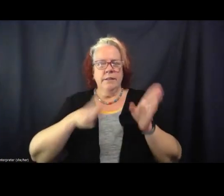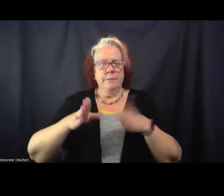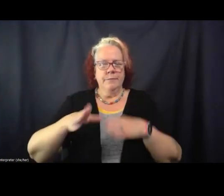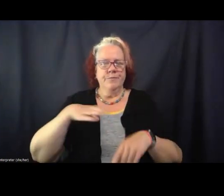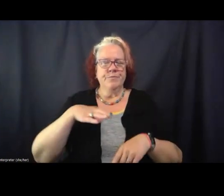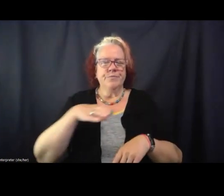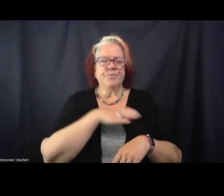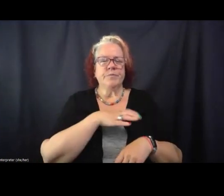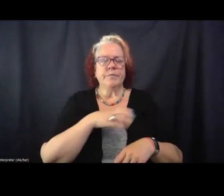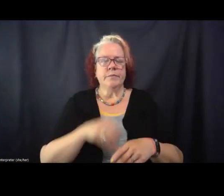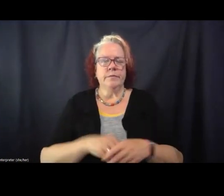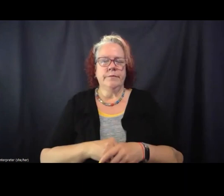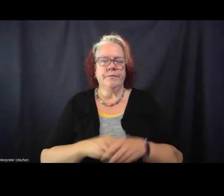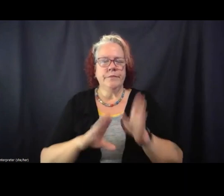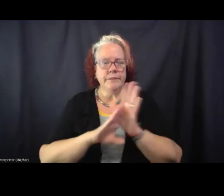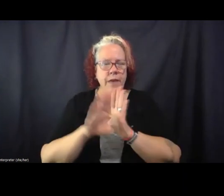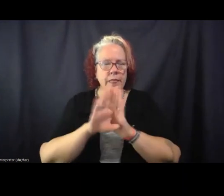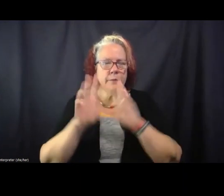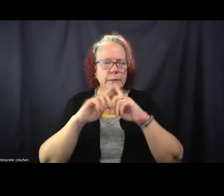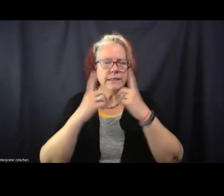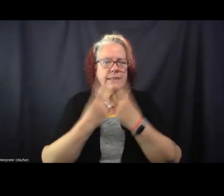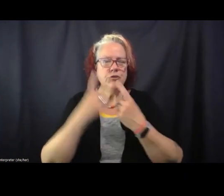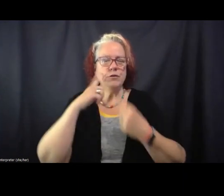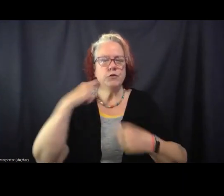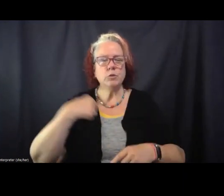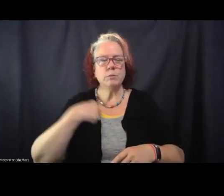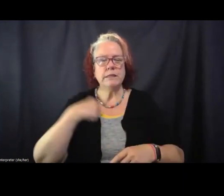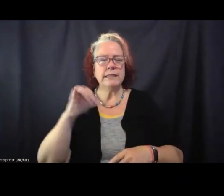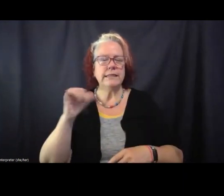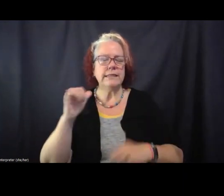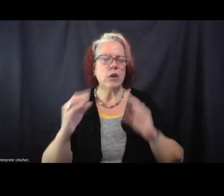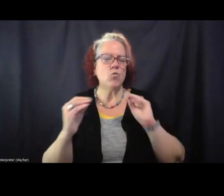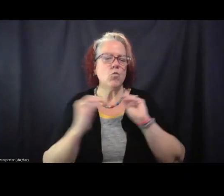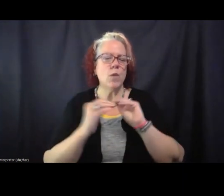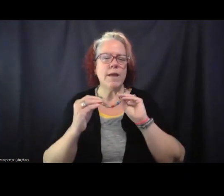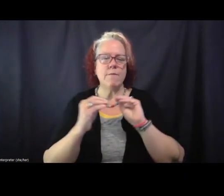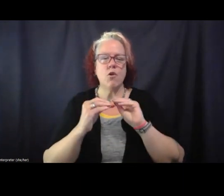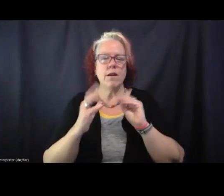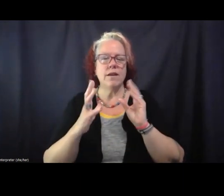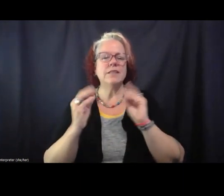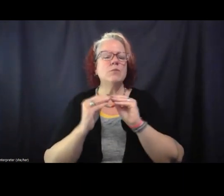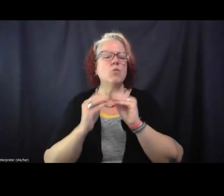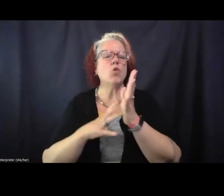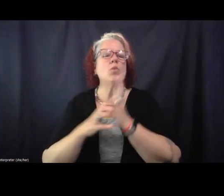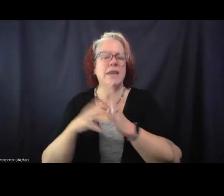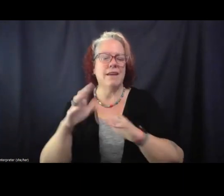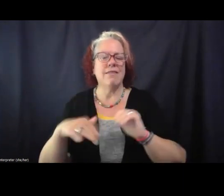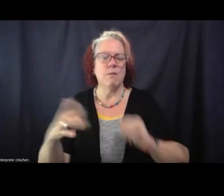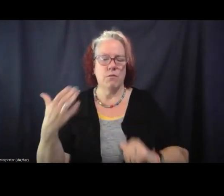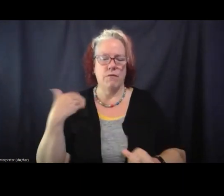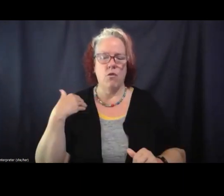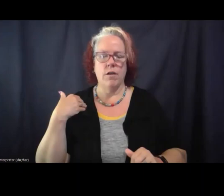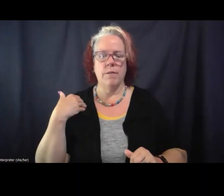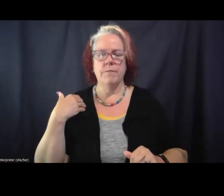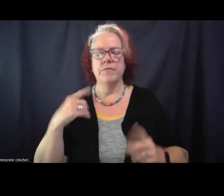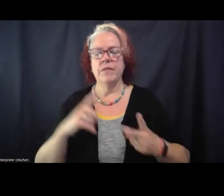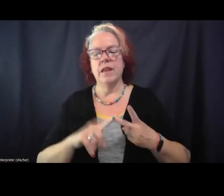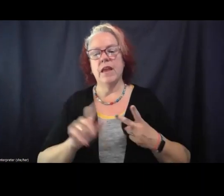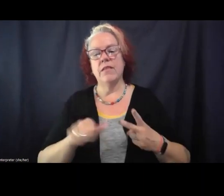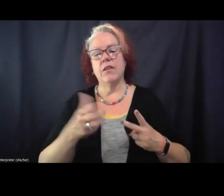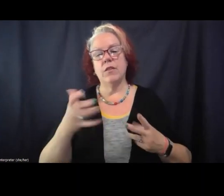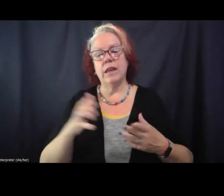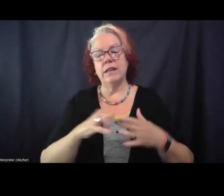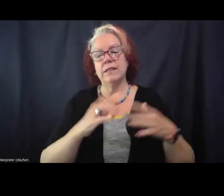that, development districts. To me, it's like way more, it's way weaker than it was. And then the other thing is, is the